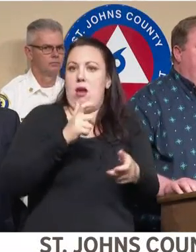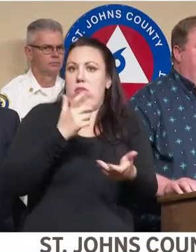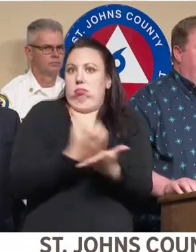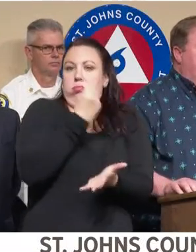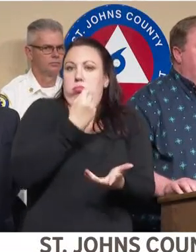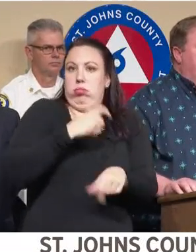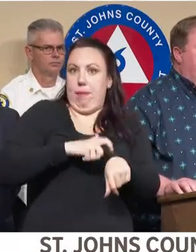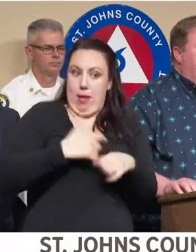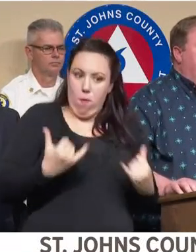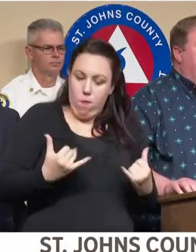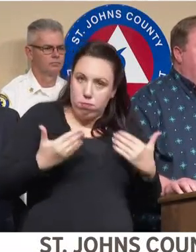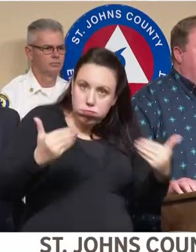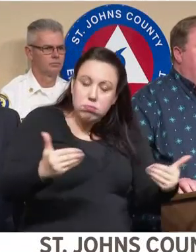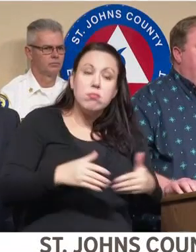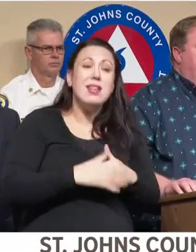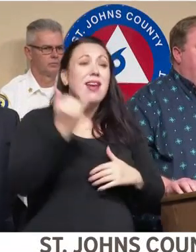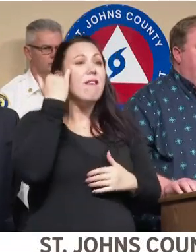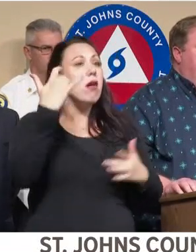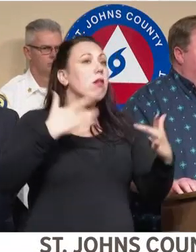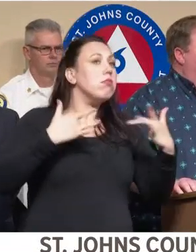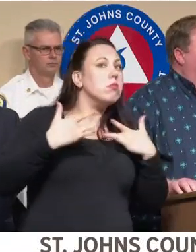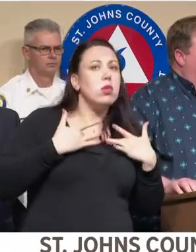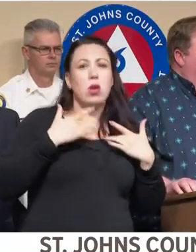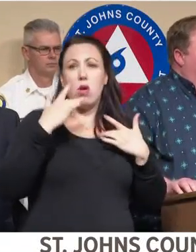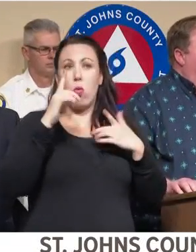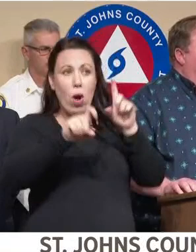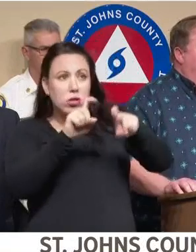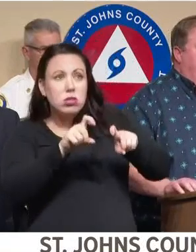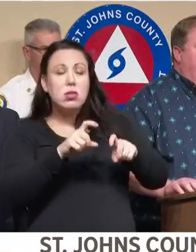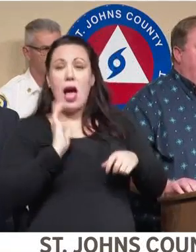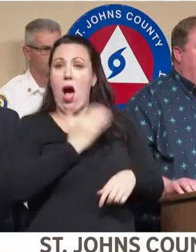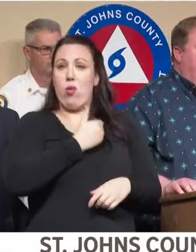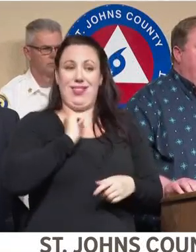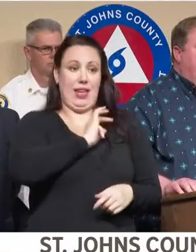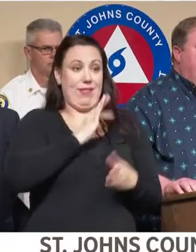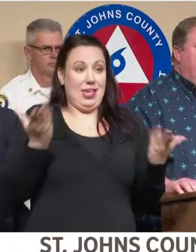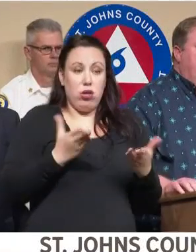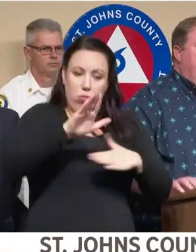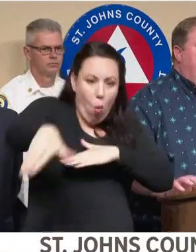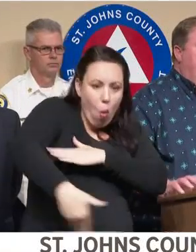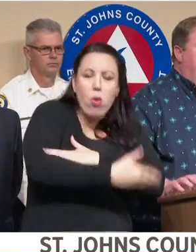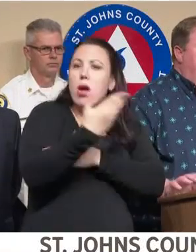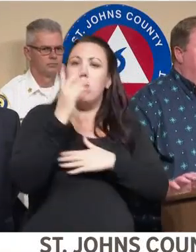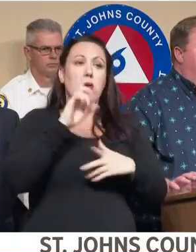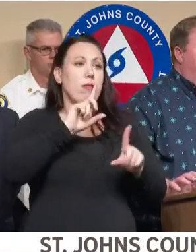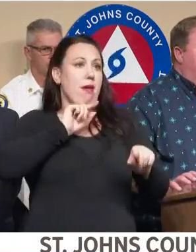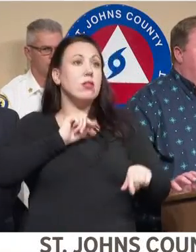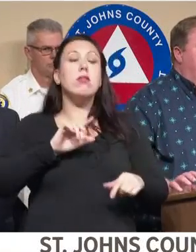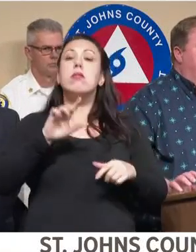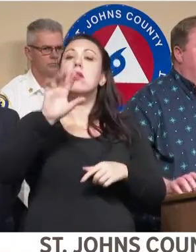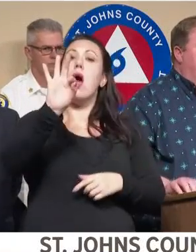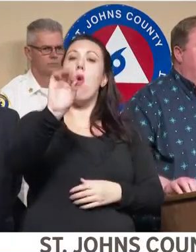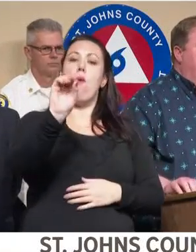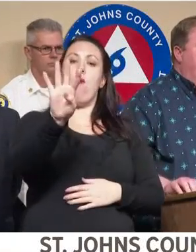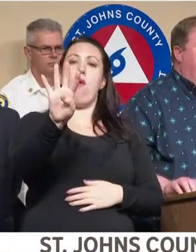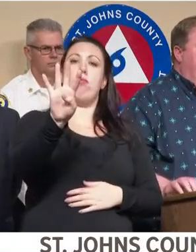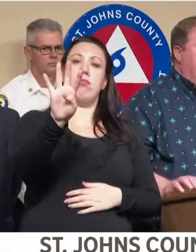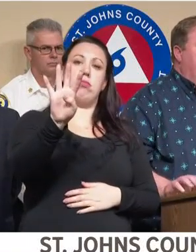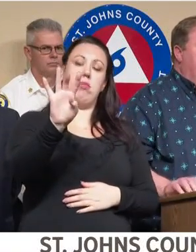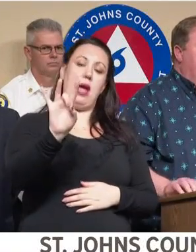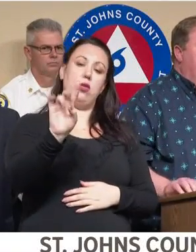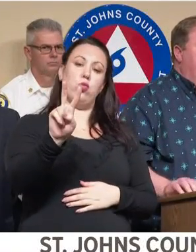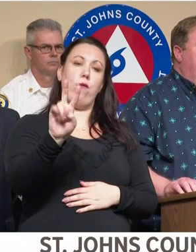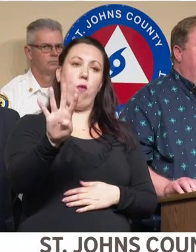Also, if you have any questions or concerns, our staff will be here all night to answer your questions. The number to call is 904